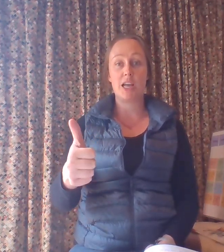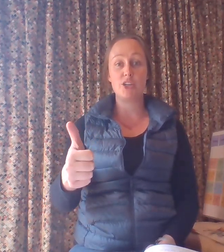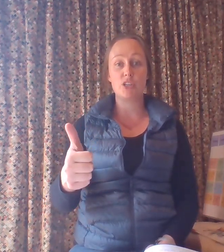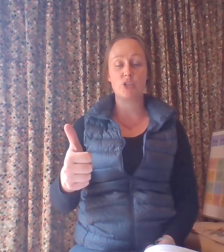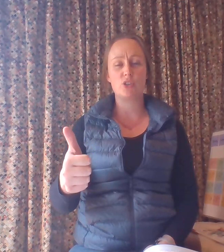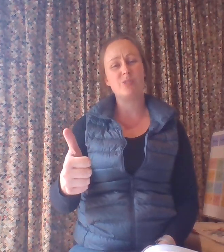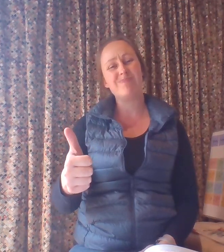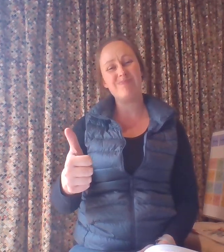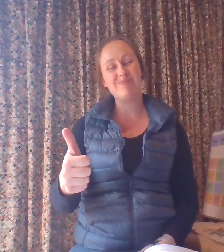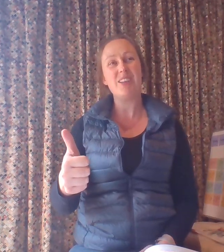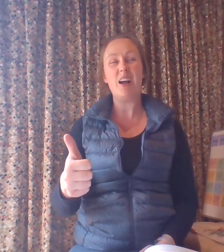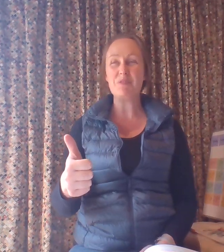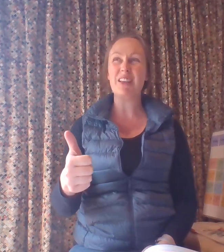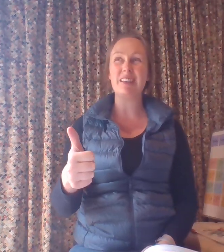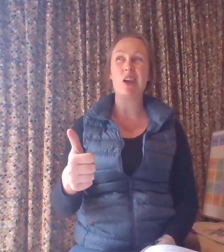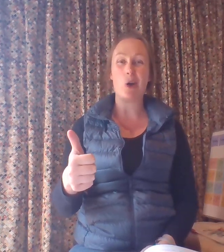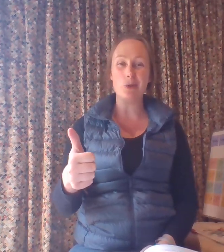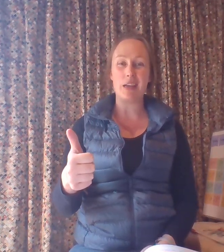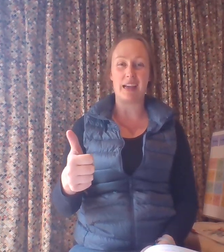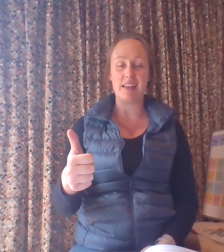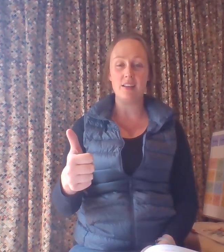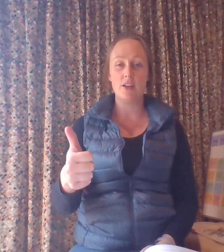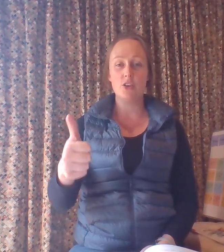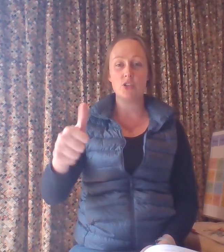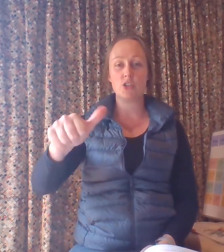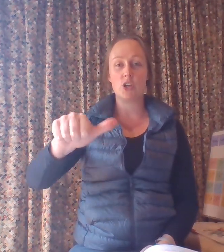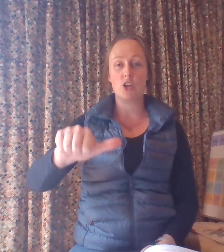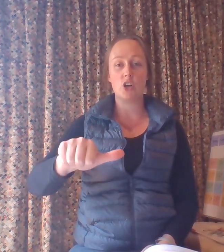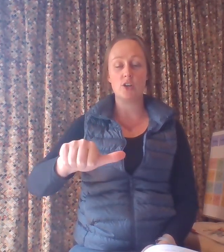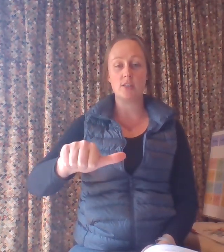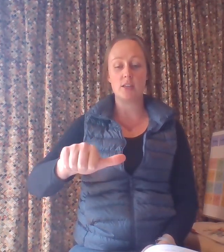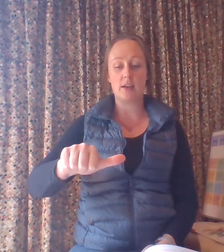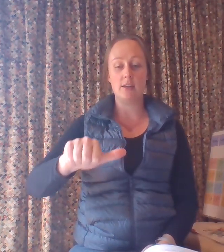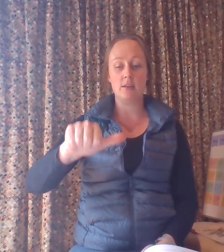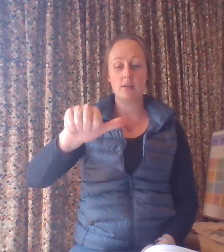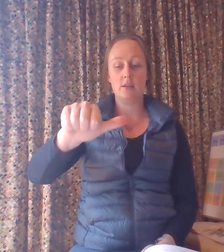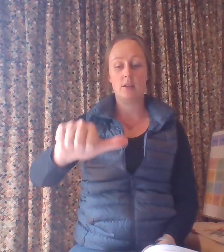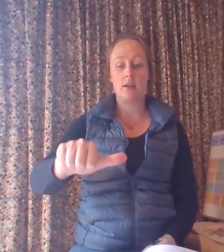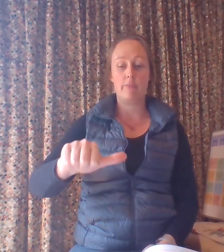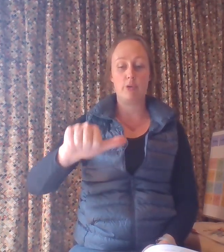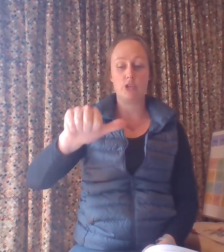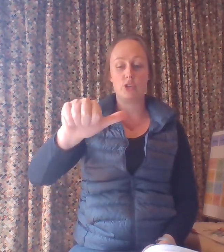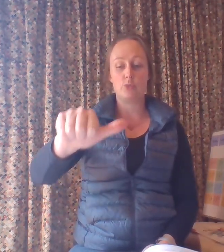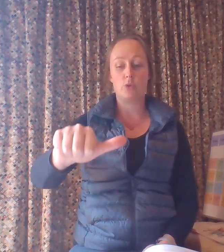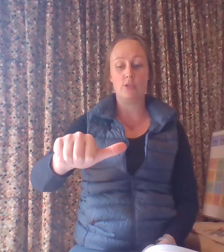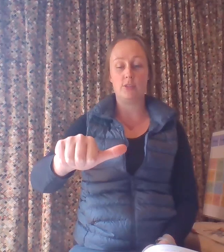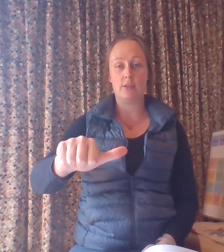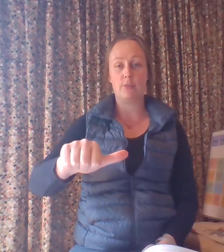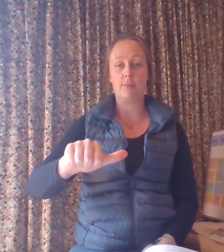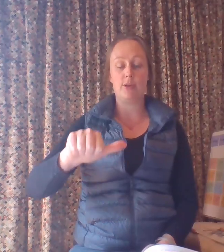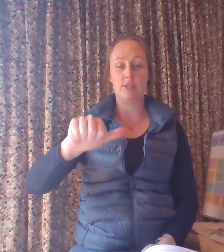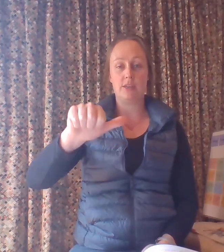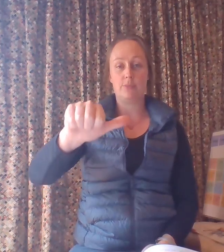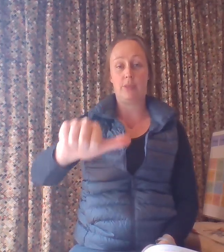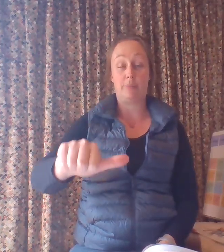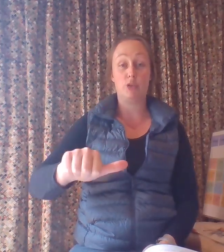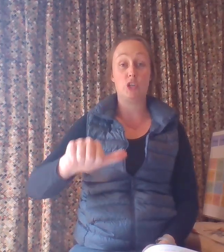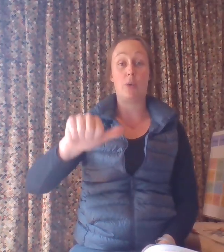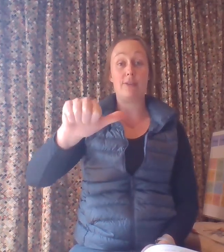change this to I'm feeling okay. Just turn it on the side and push it towards the person like push it away